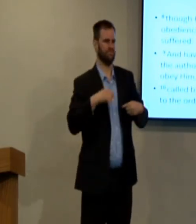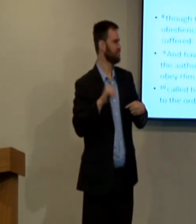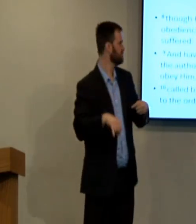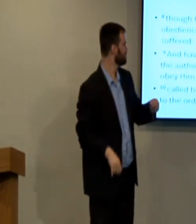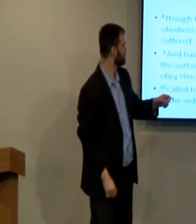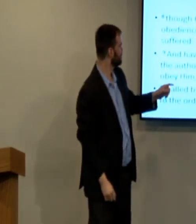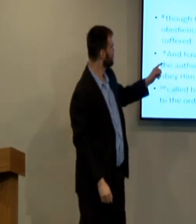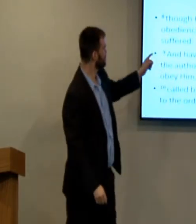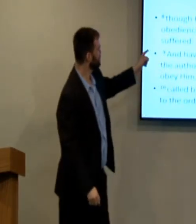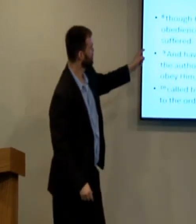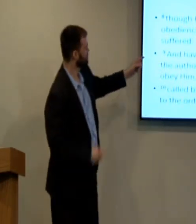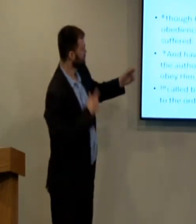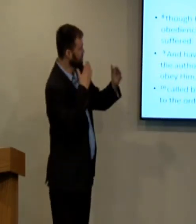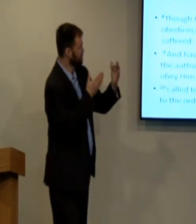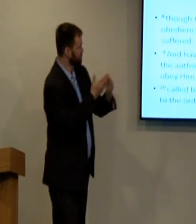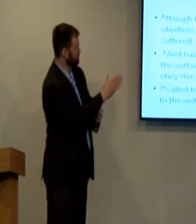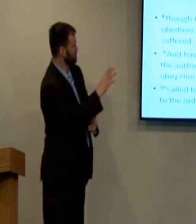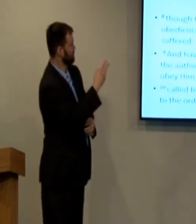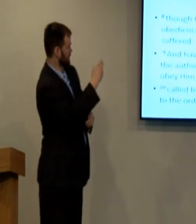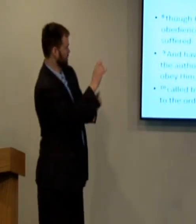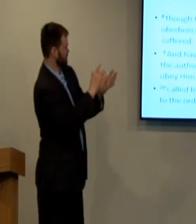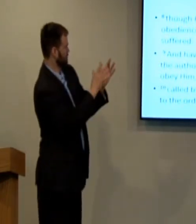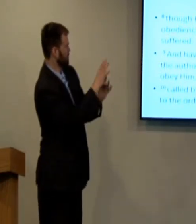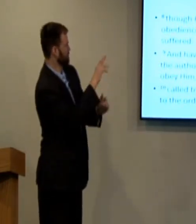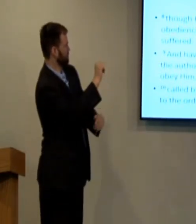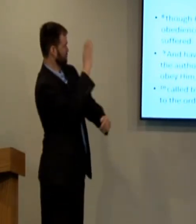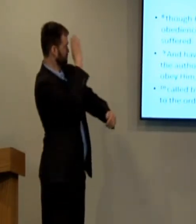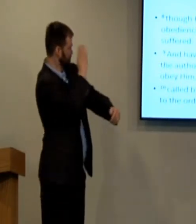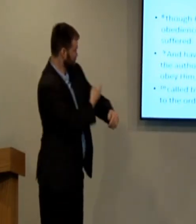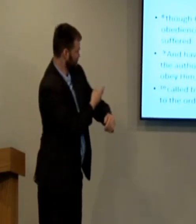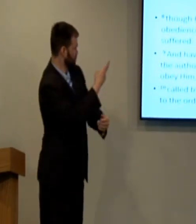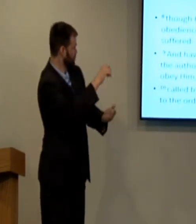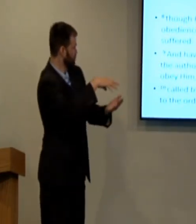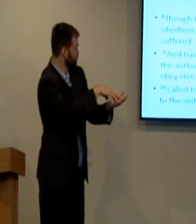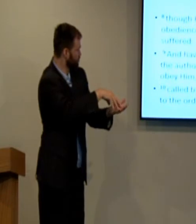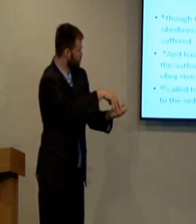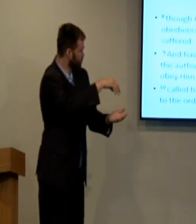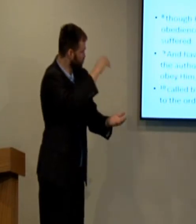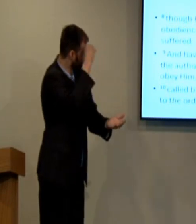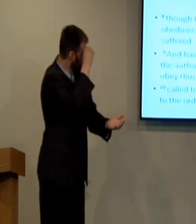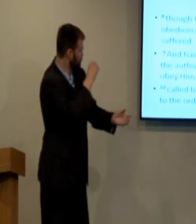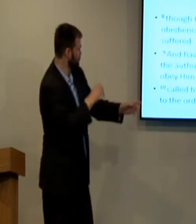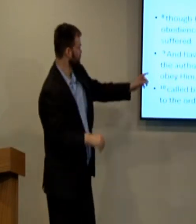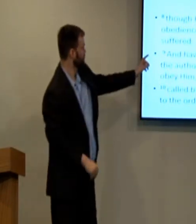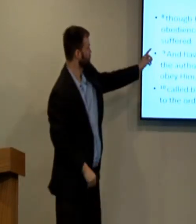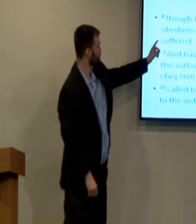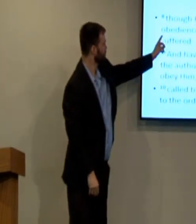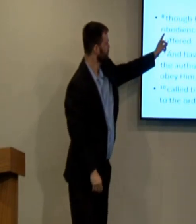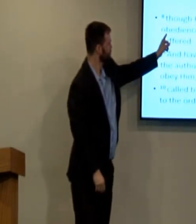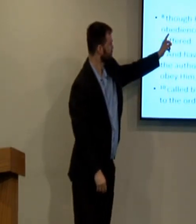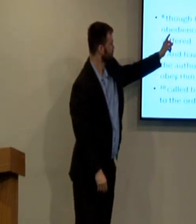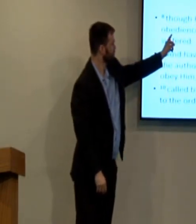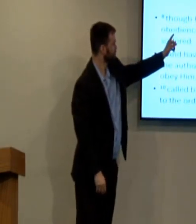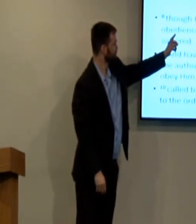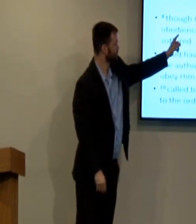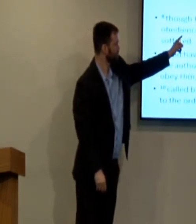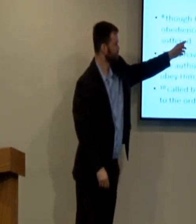And there is only one perfect high priest, through he, a son, yet he learned